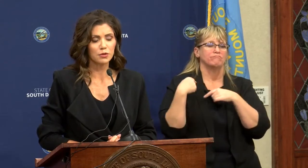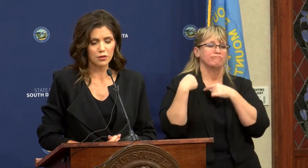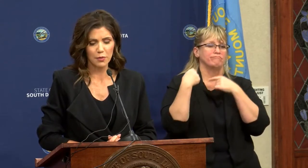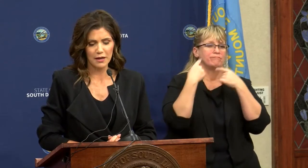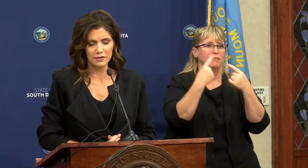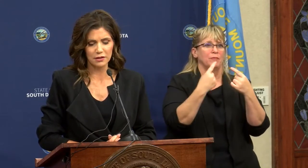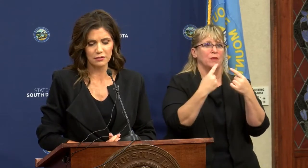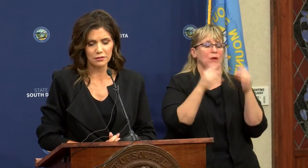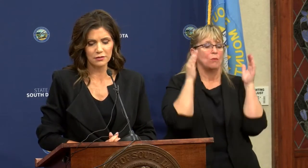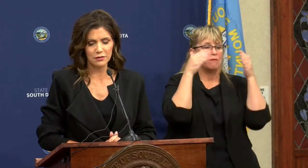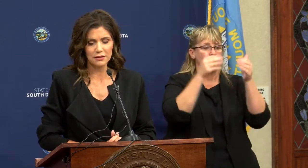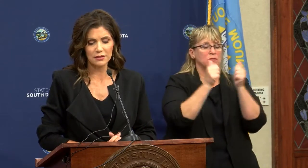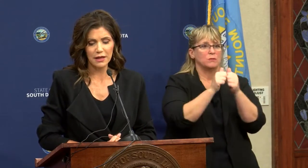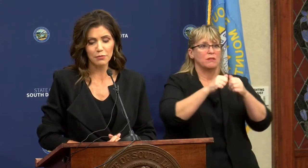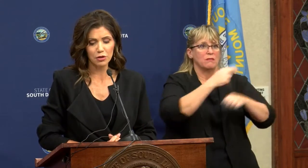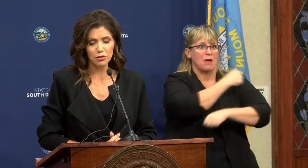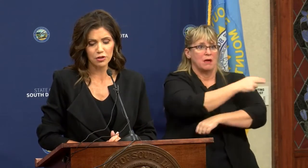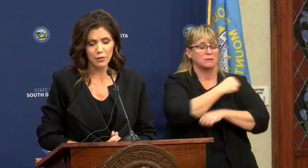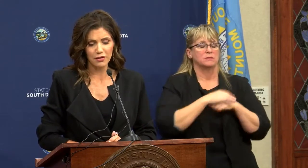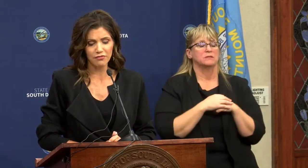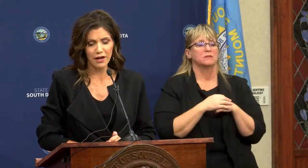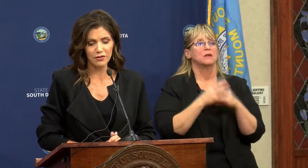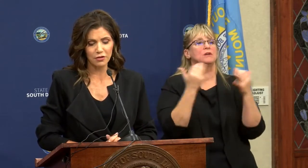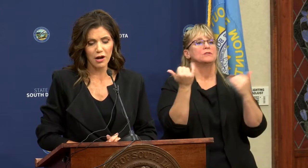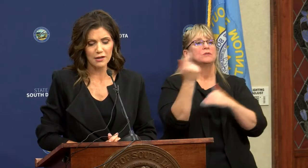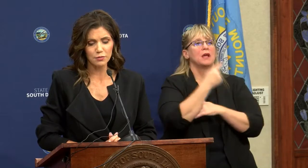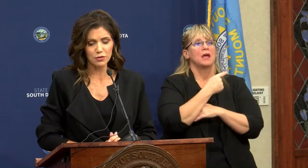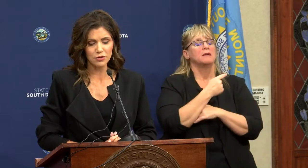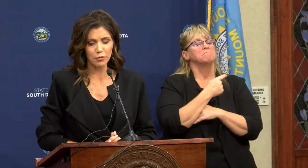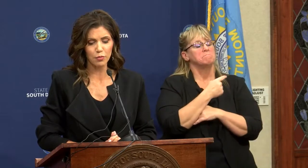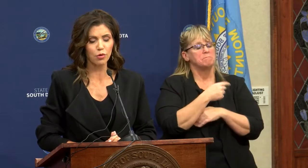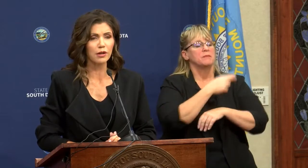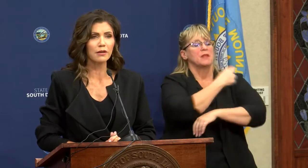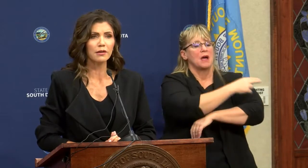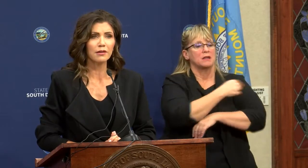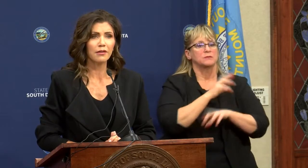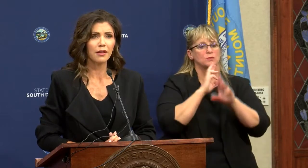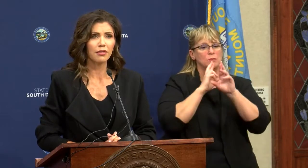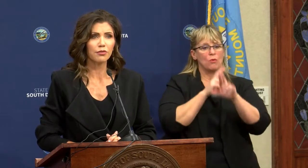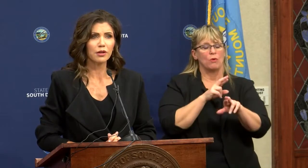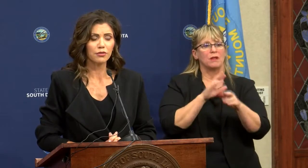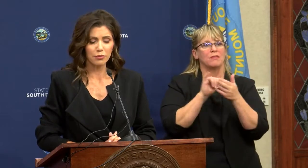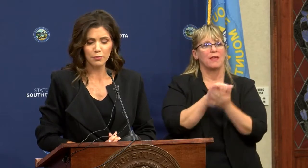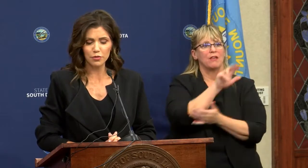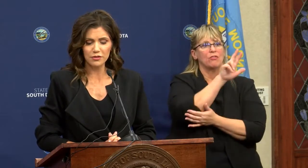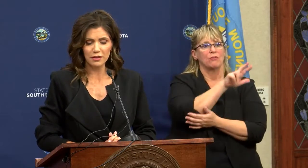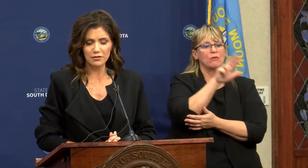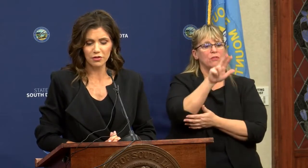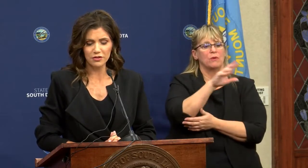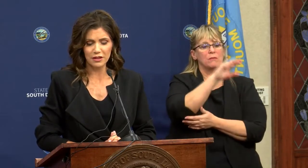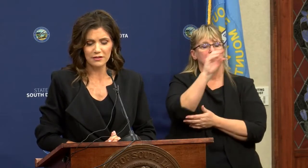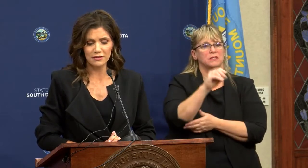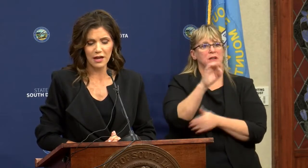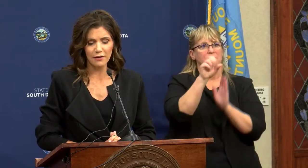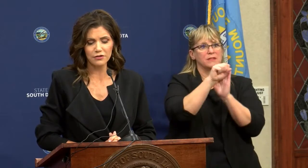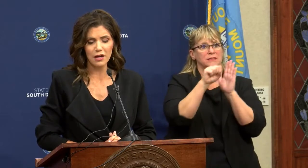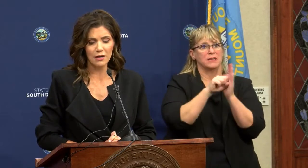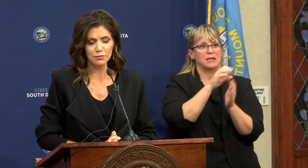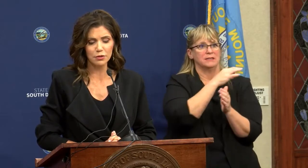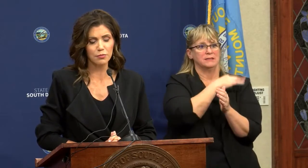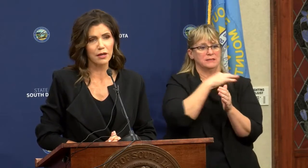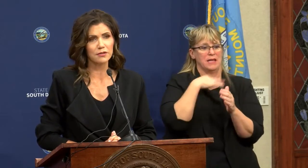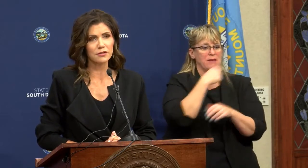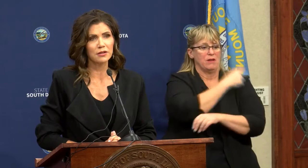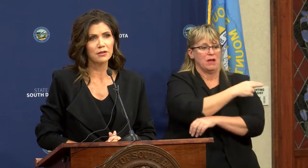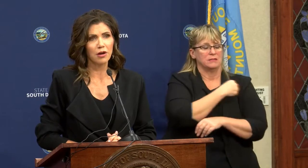on hospital capacity. And today, I'm encouraged by the fact that our hospitals are reporting that 33% of our state's staffed